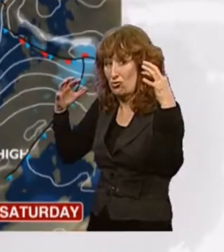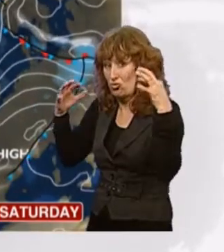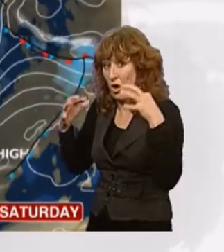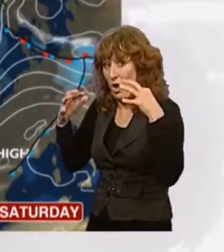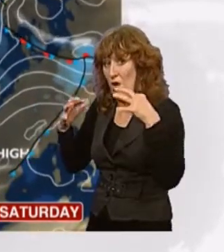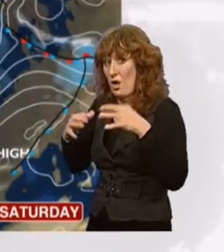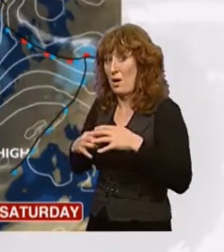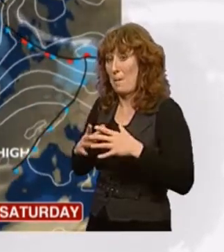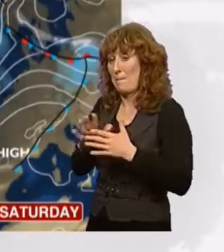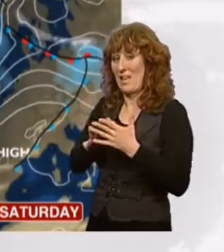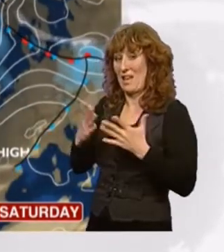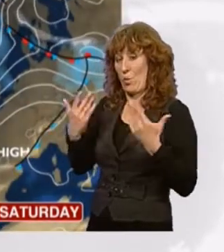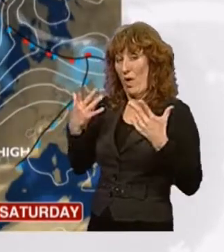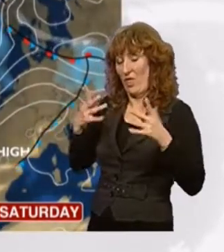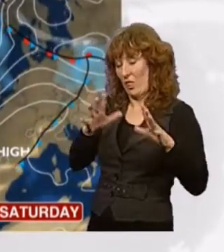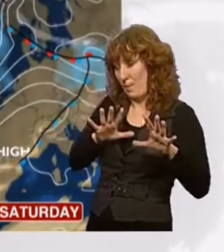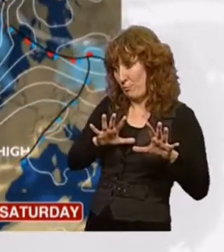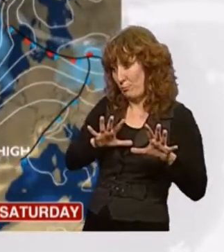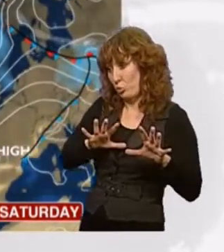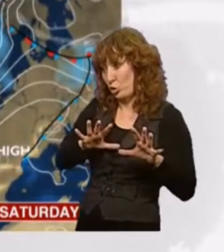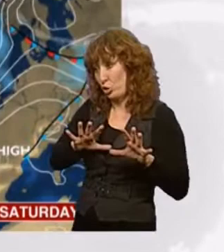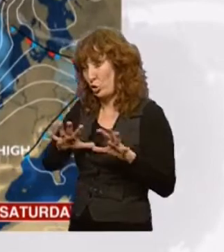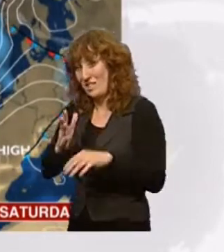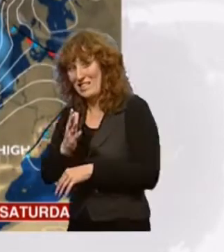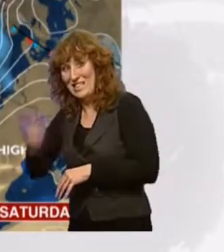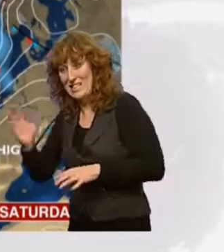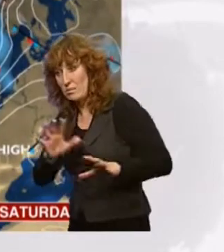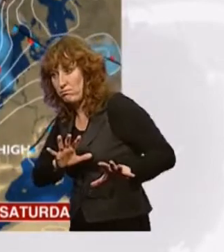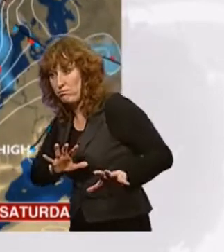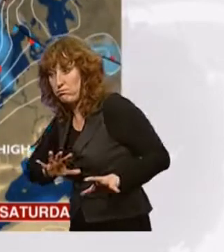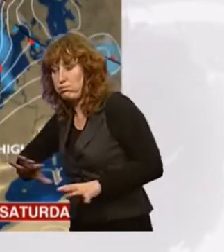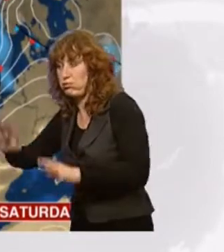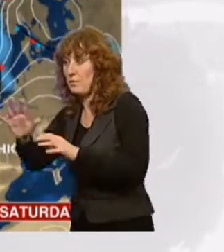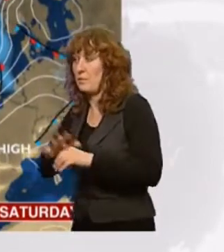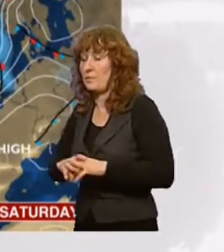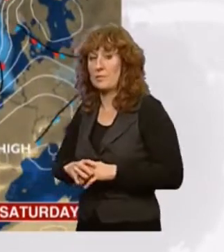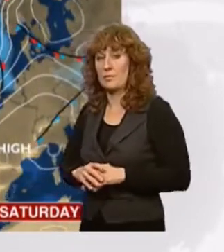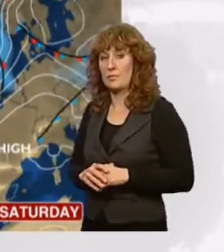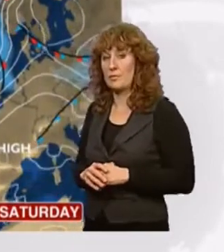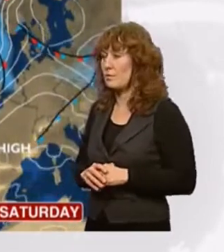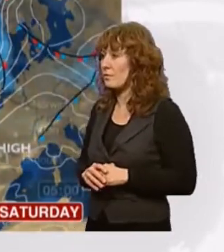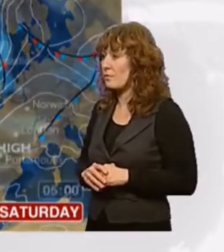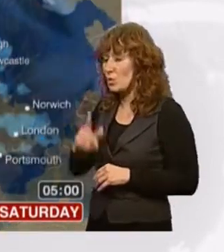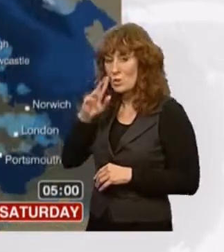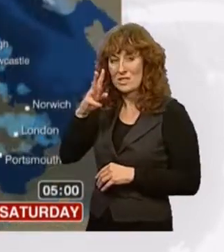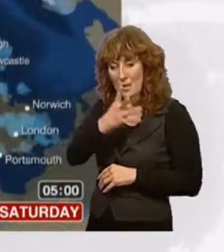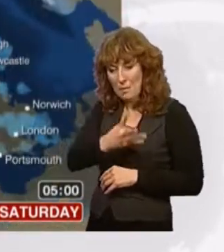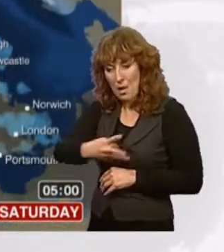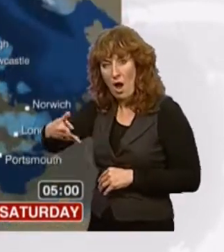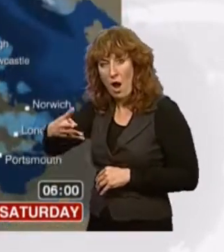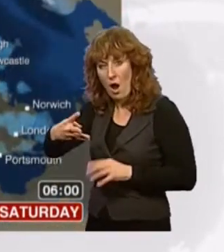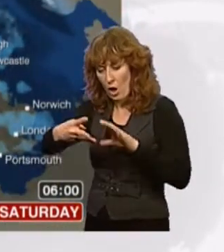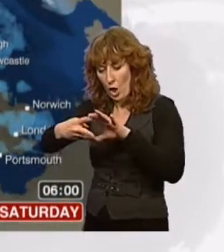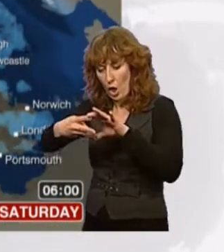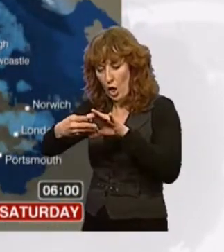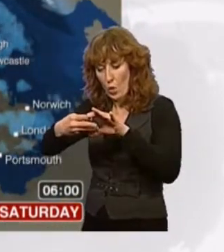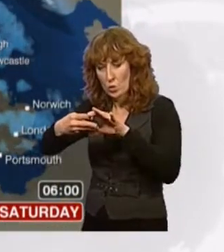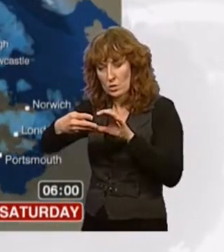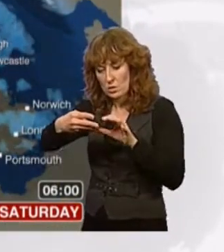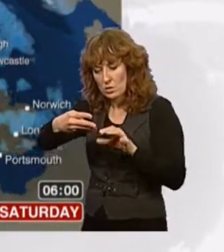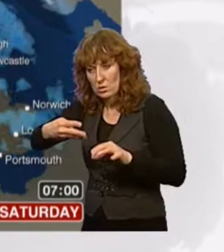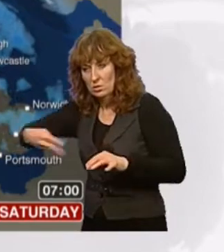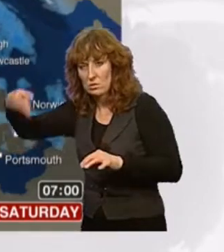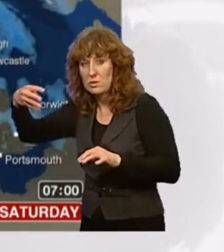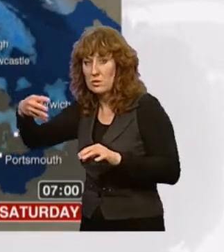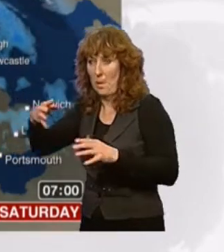this weather front eastwards across the UK. These isobars pretty tightly packed and that represents that it is going to be pretty